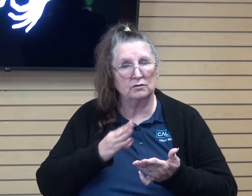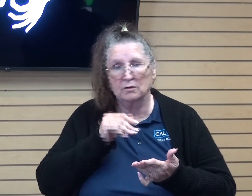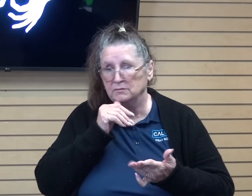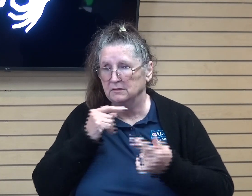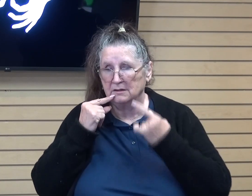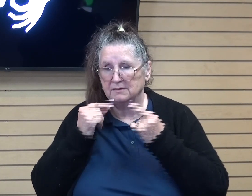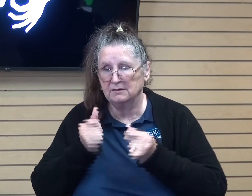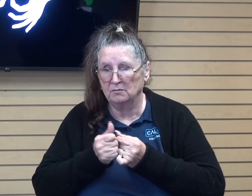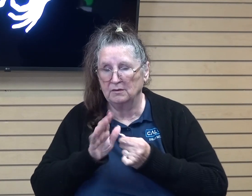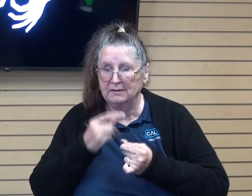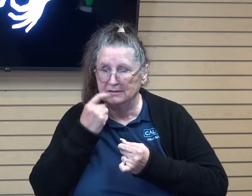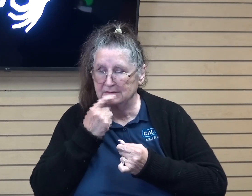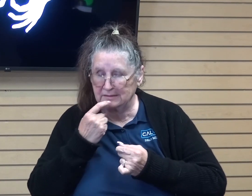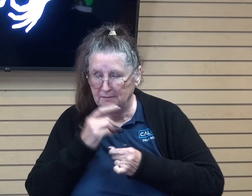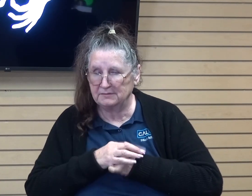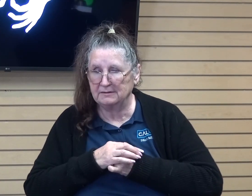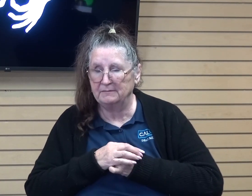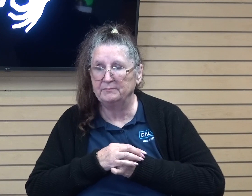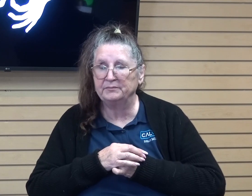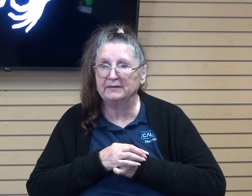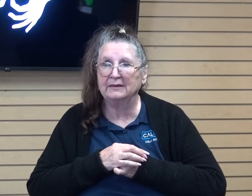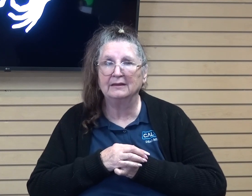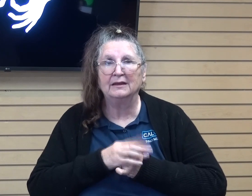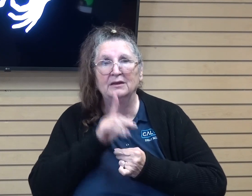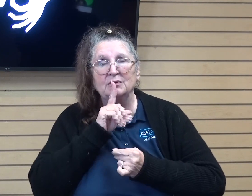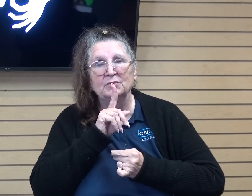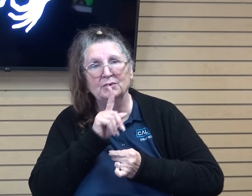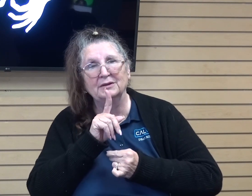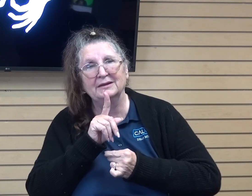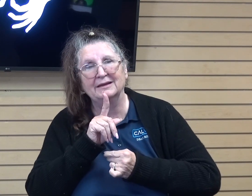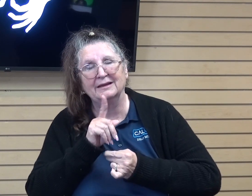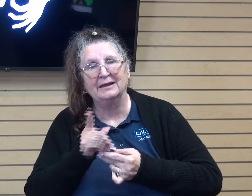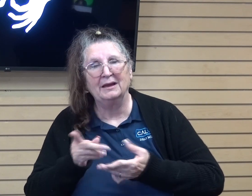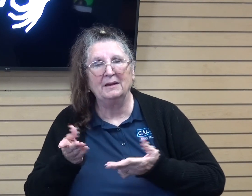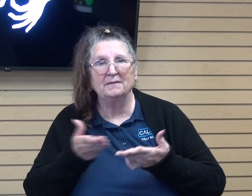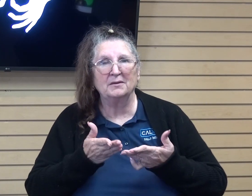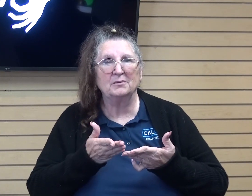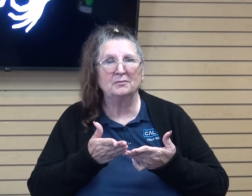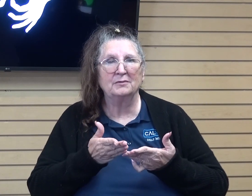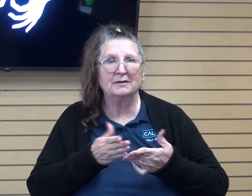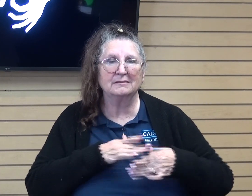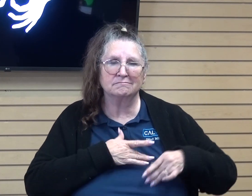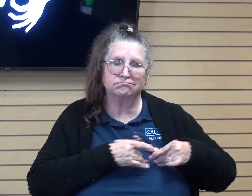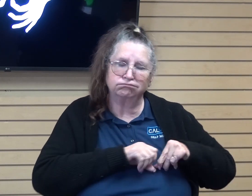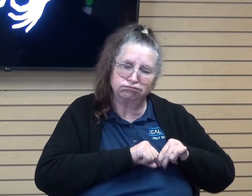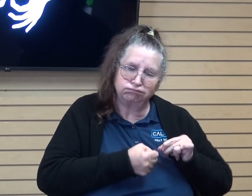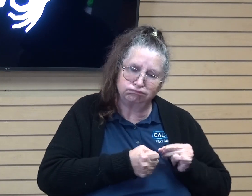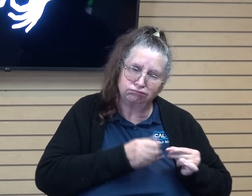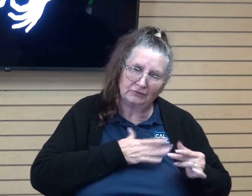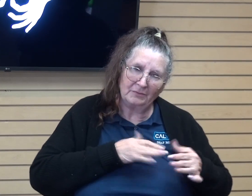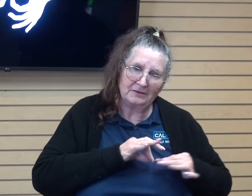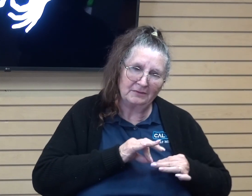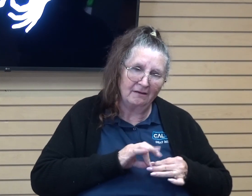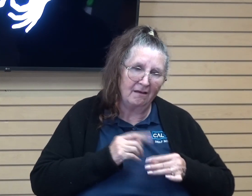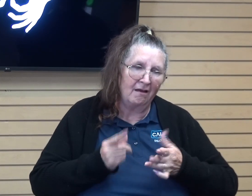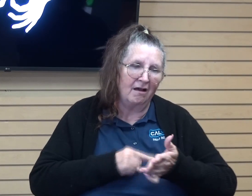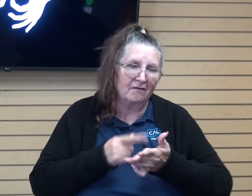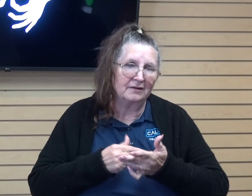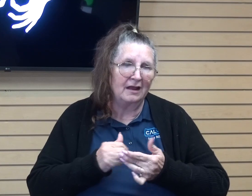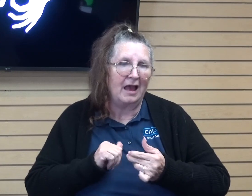with his lips. And truly that just brings such heartache to my spirit because so often, how do I react? And it's